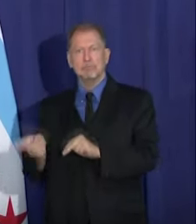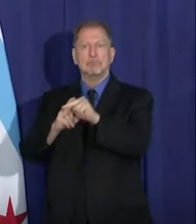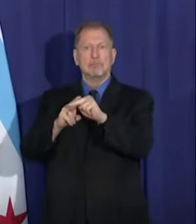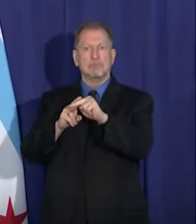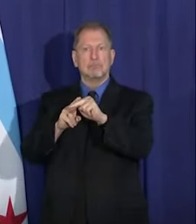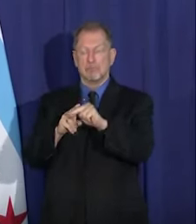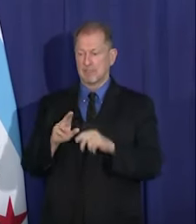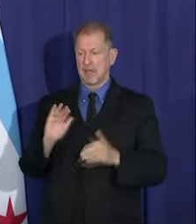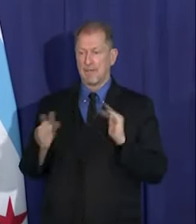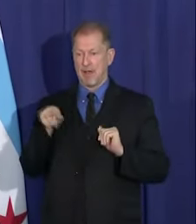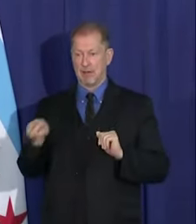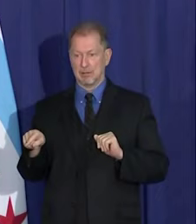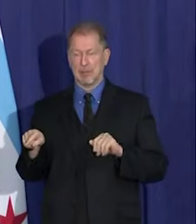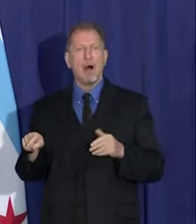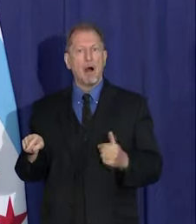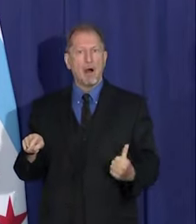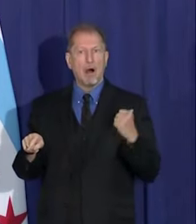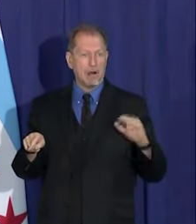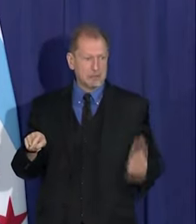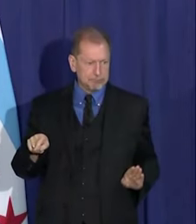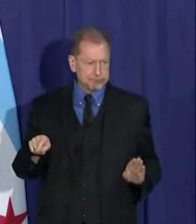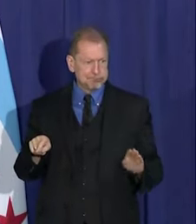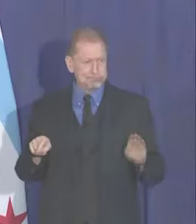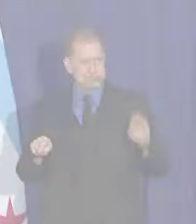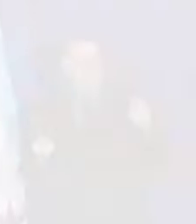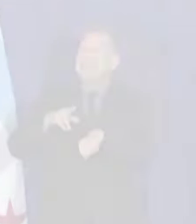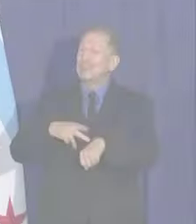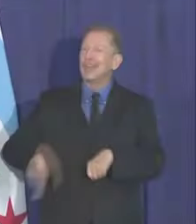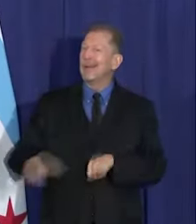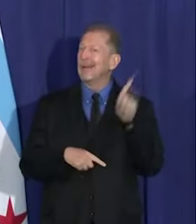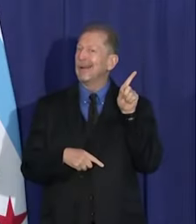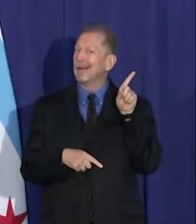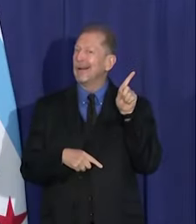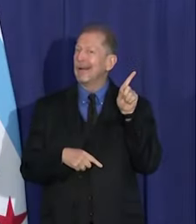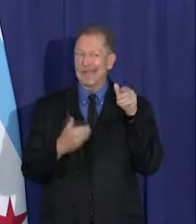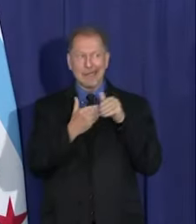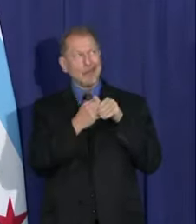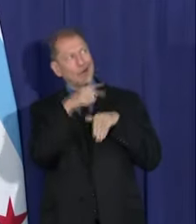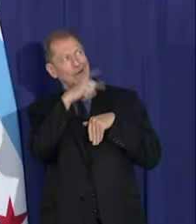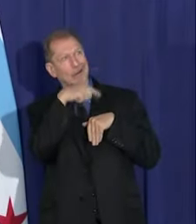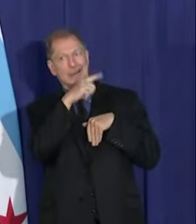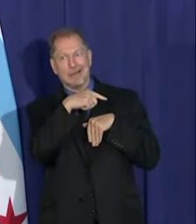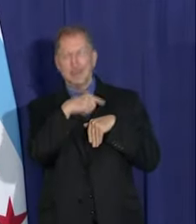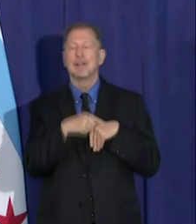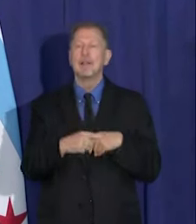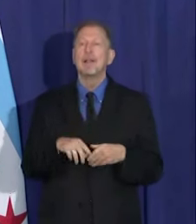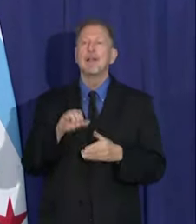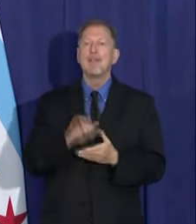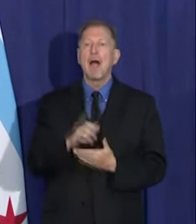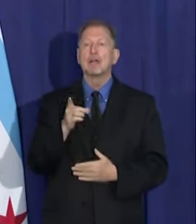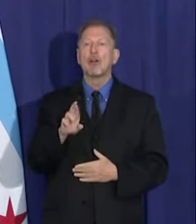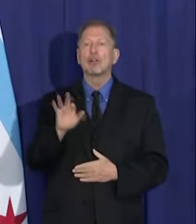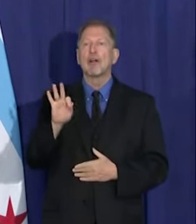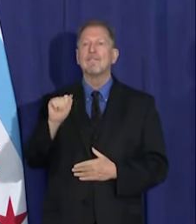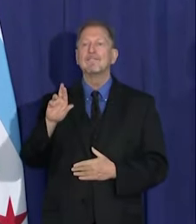tail end of the pandemic's first wave back in May. This is the second surge that Dr. Fauci